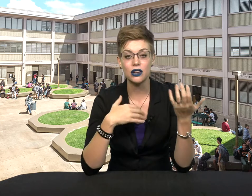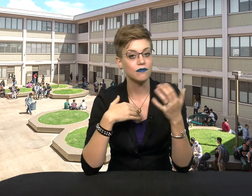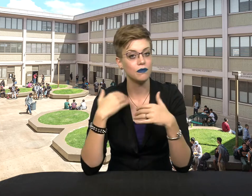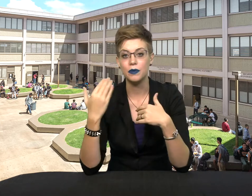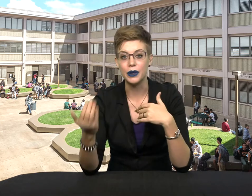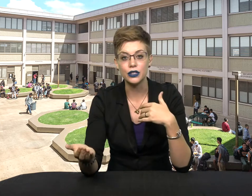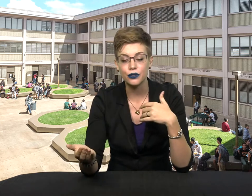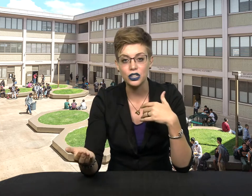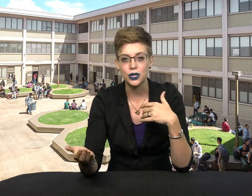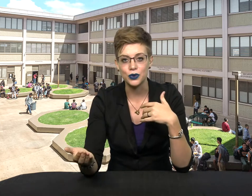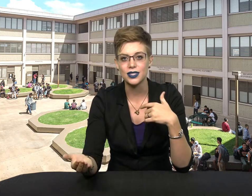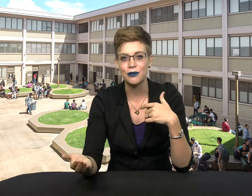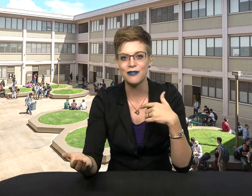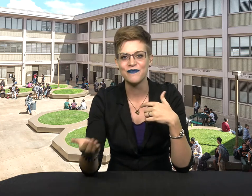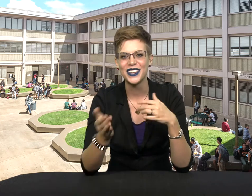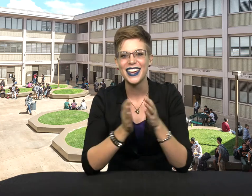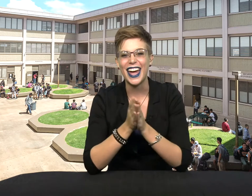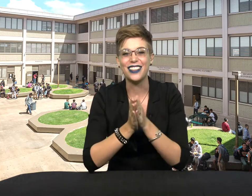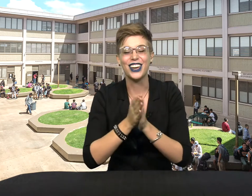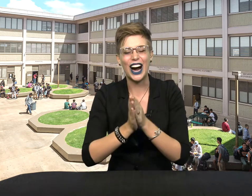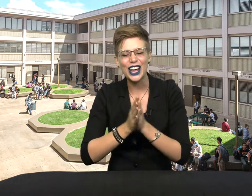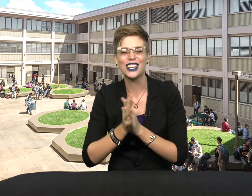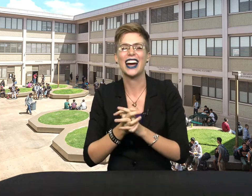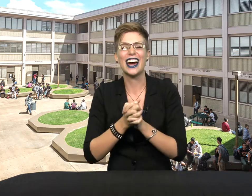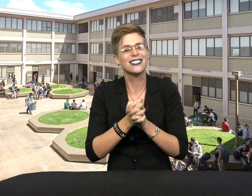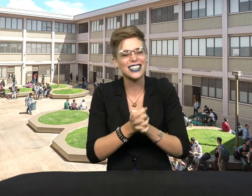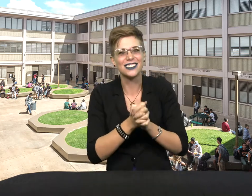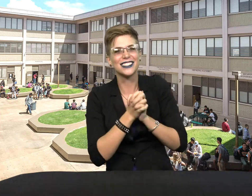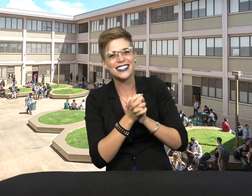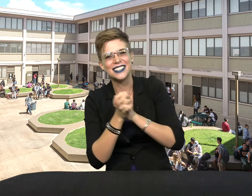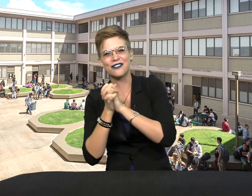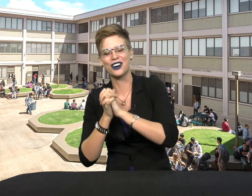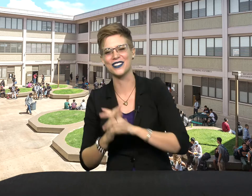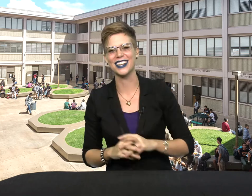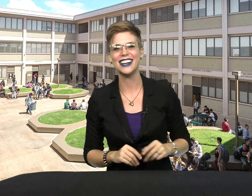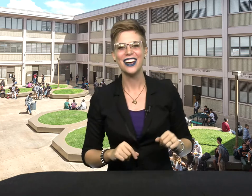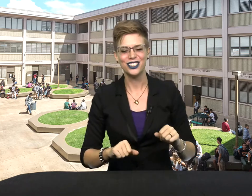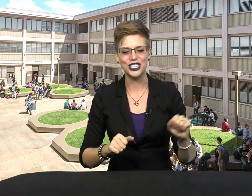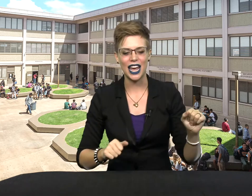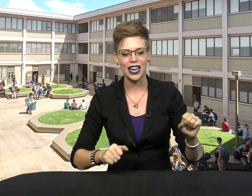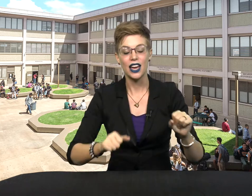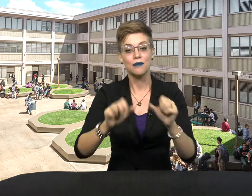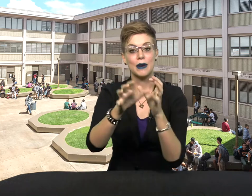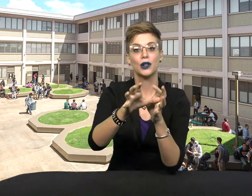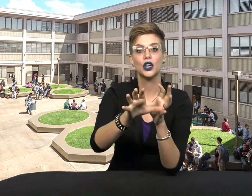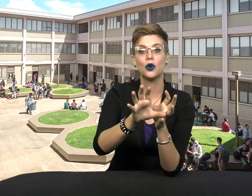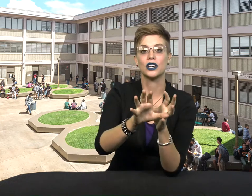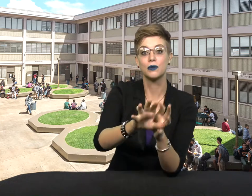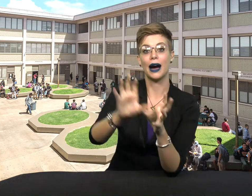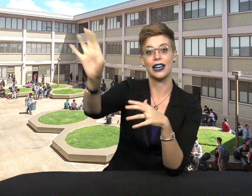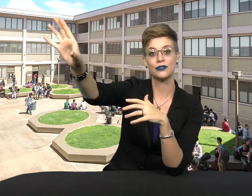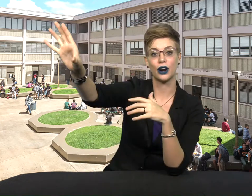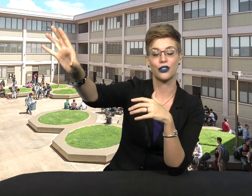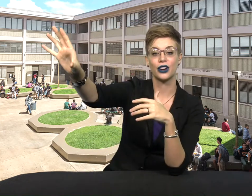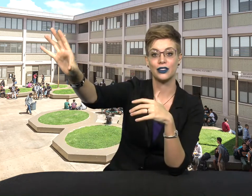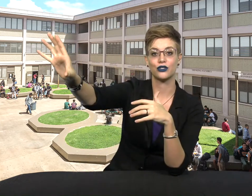build a friendship with someone. And the author actually uses this formula to take people who are spies for other countries